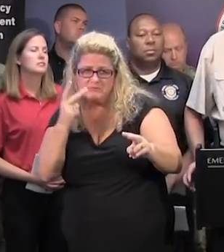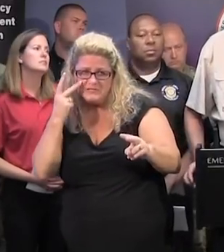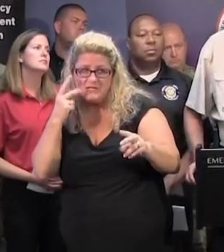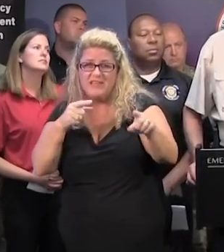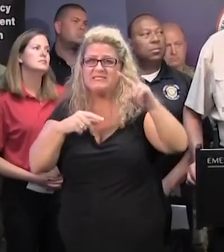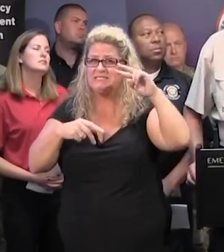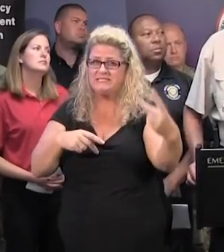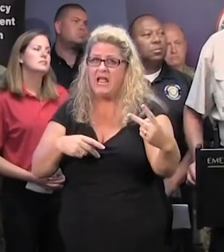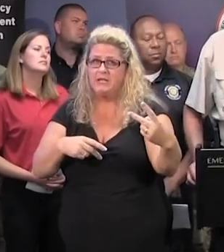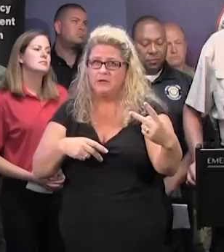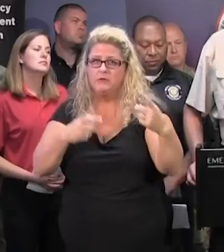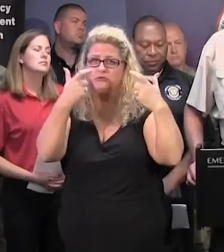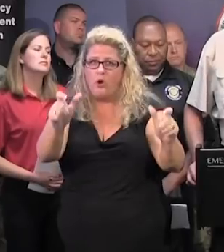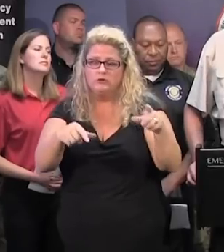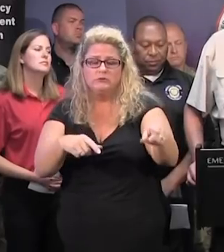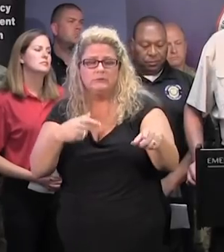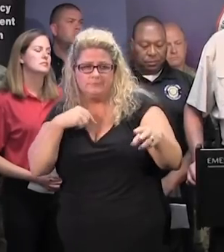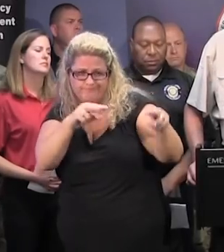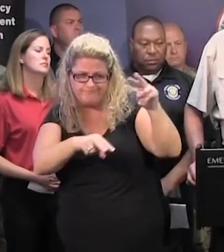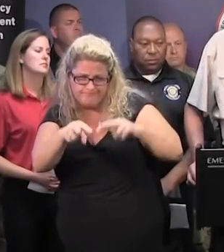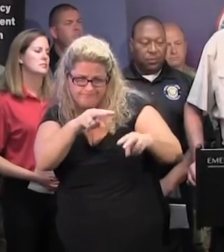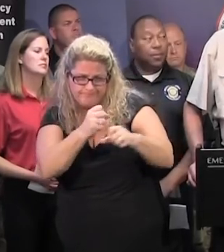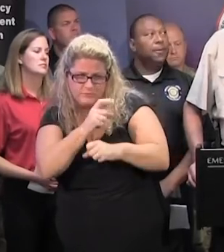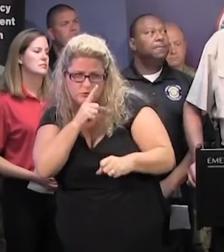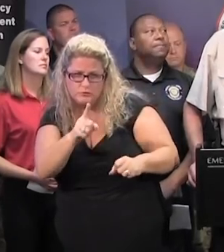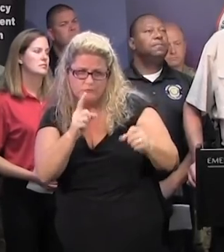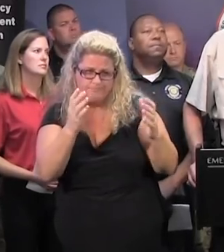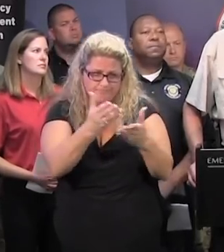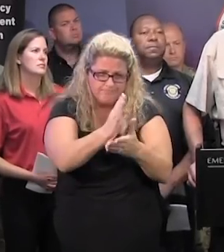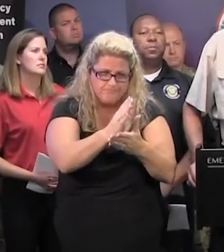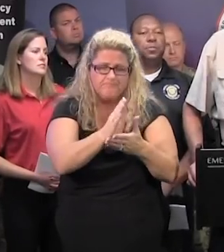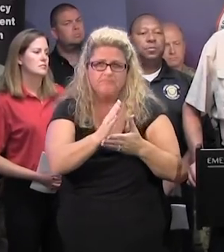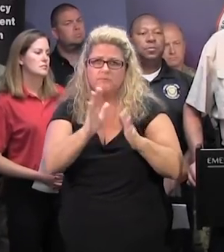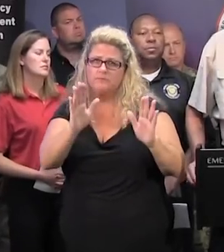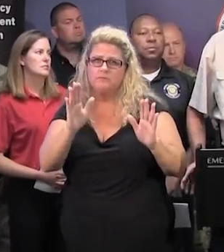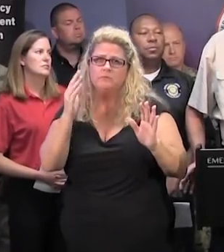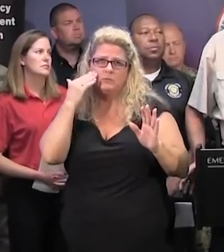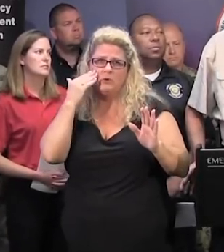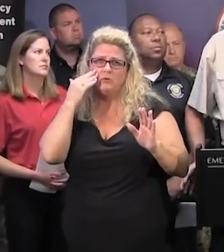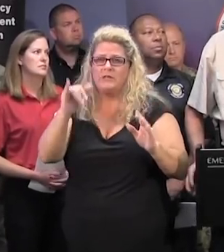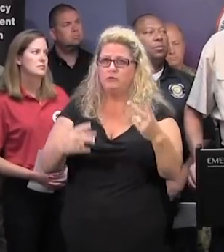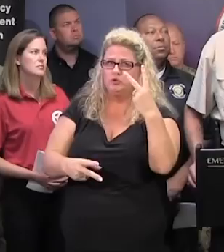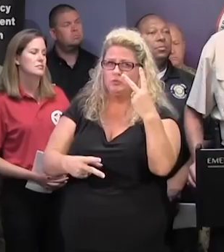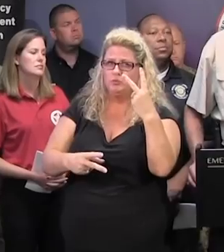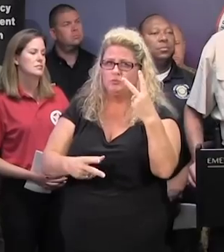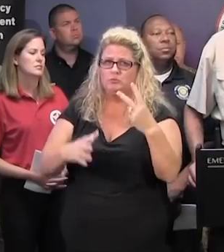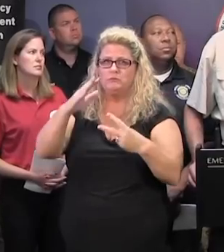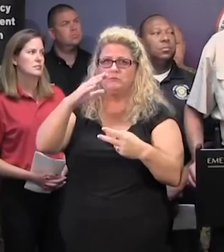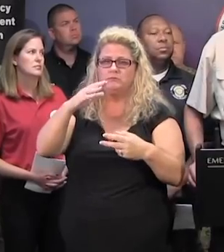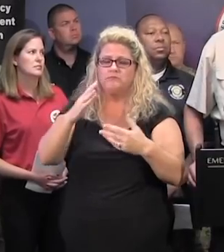largest amount of rain volume. And we're modeling that and we'll closely monitor it as well. Those are our top two priorities